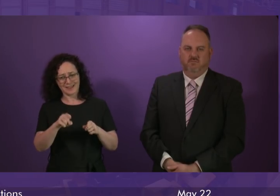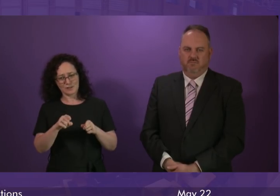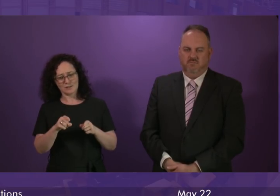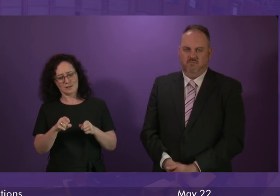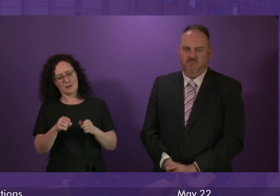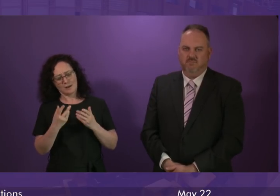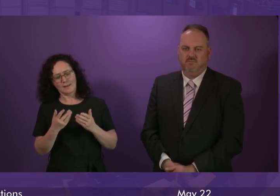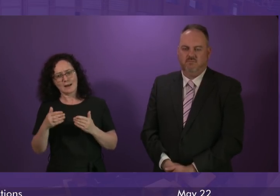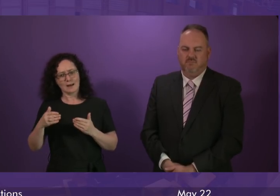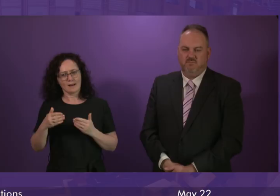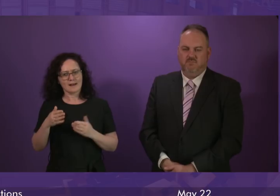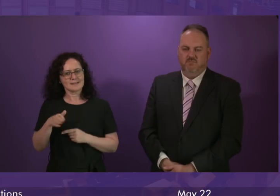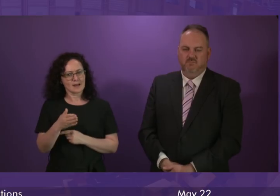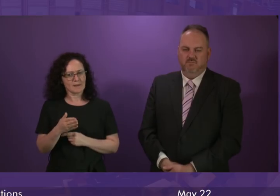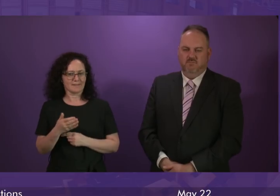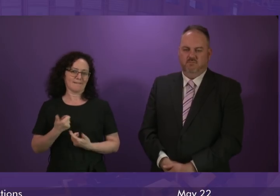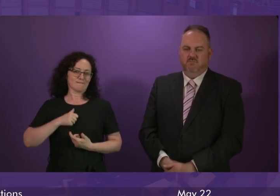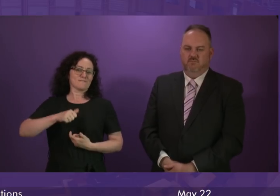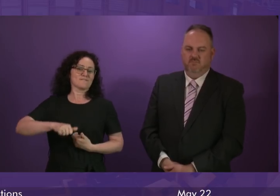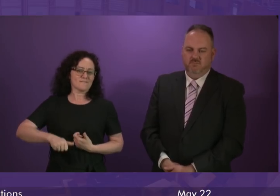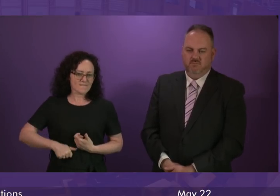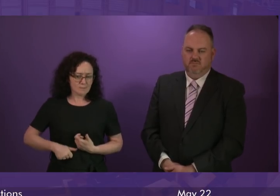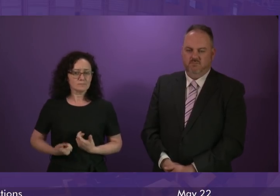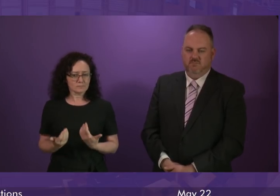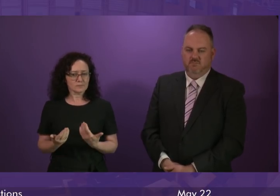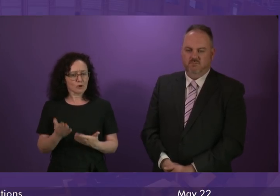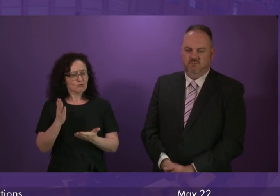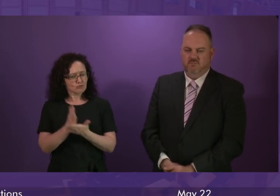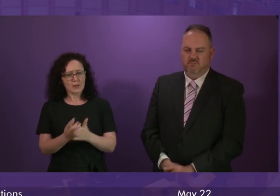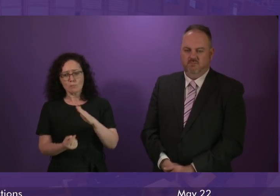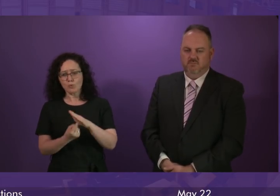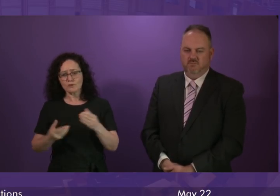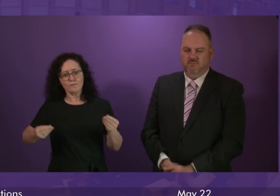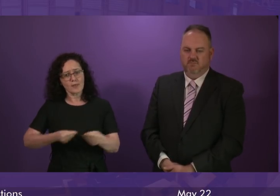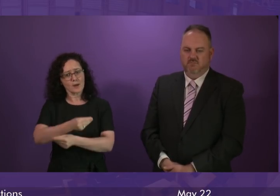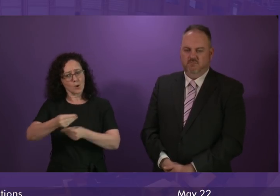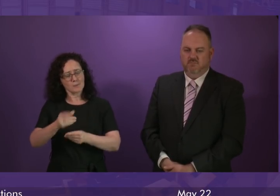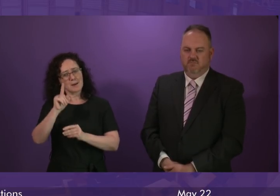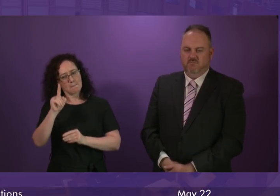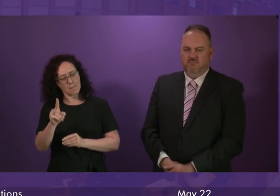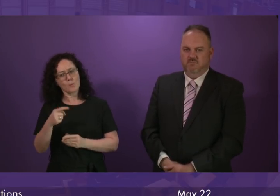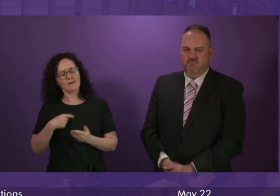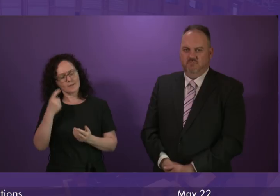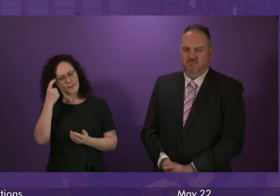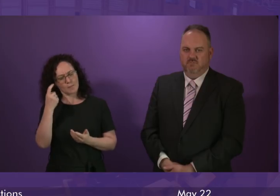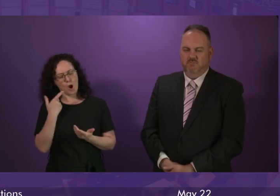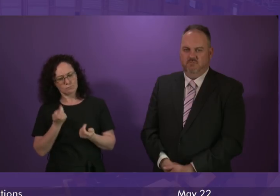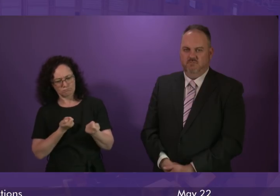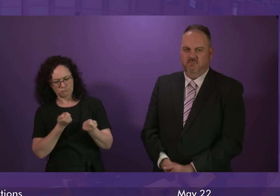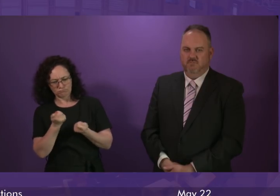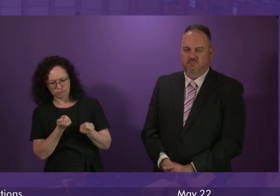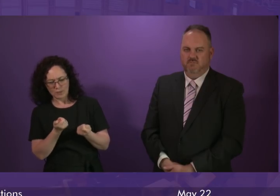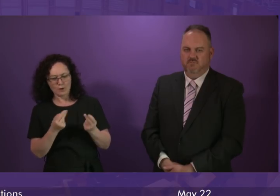important economically, but I think all of us would agree that it must be delivered and developed sustainably with appropriate regulatory frameworks which